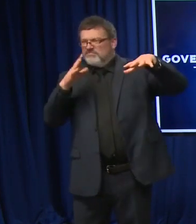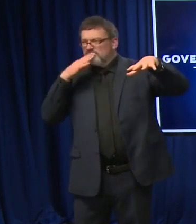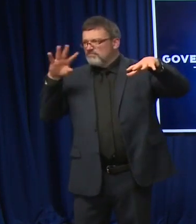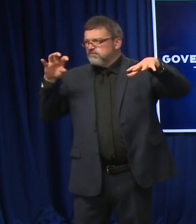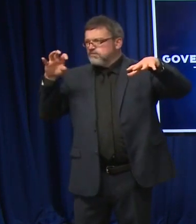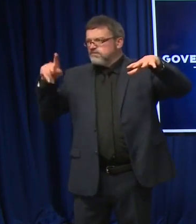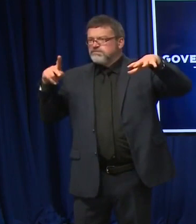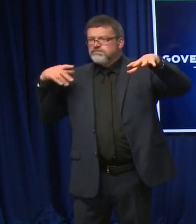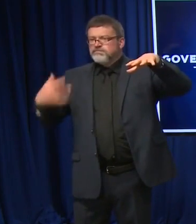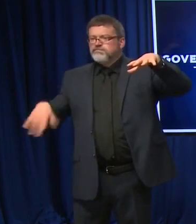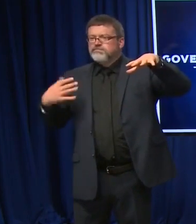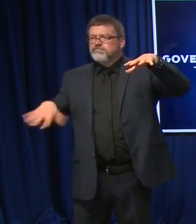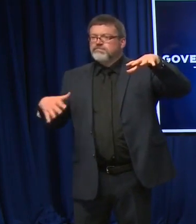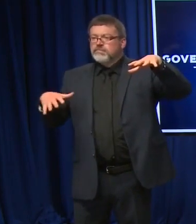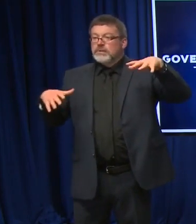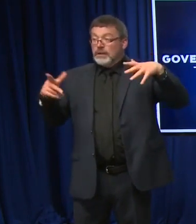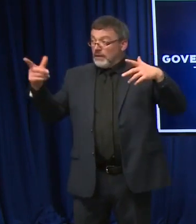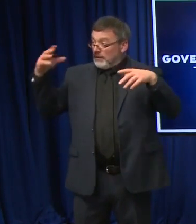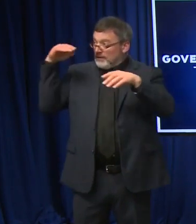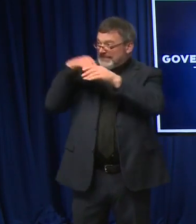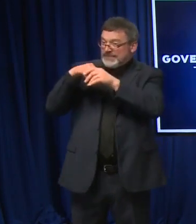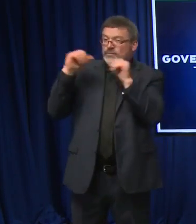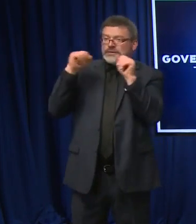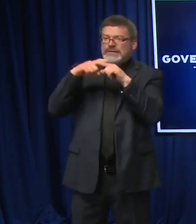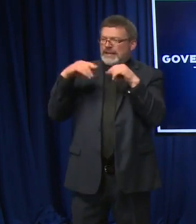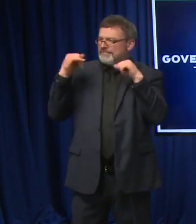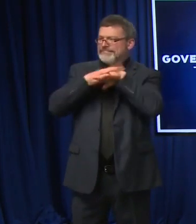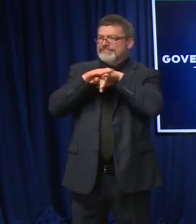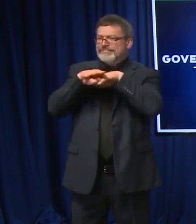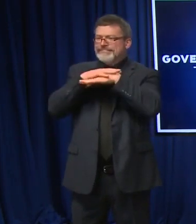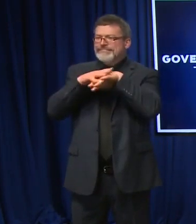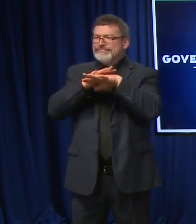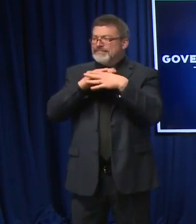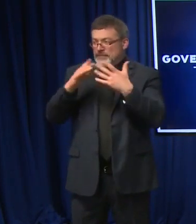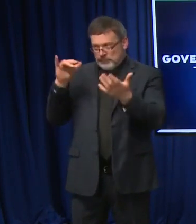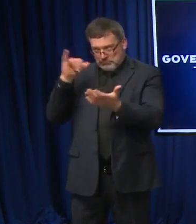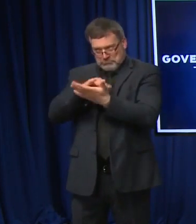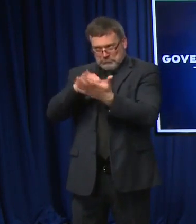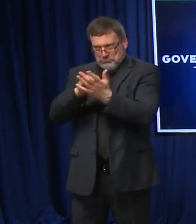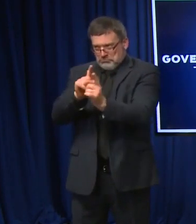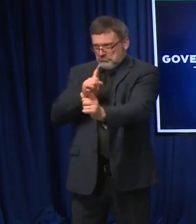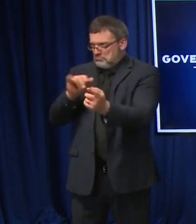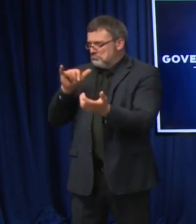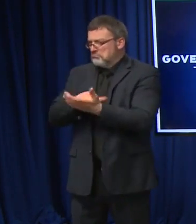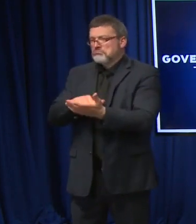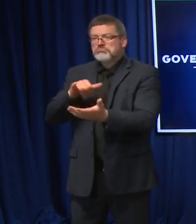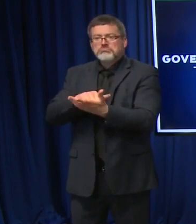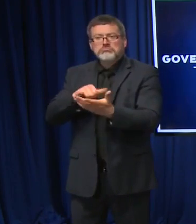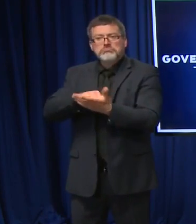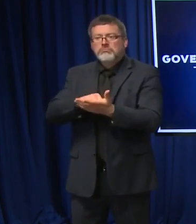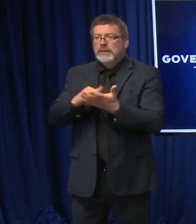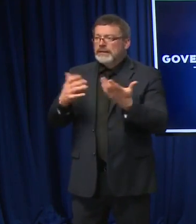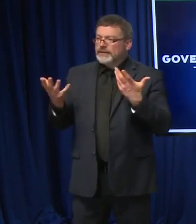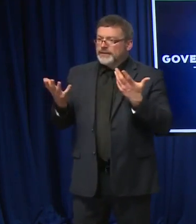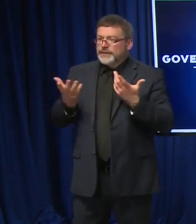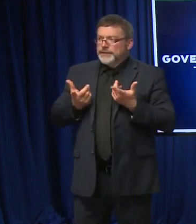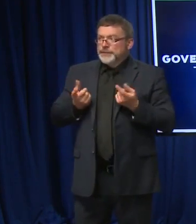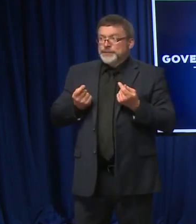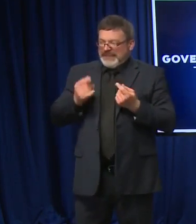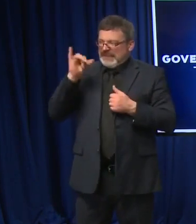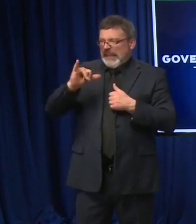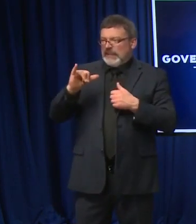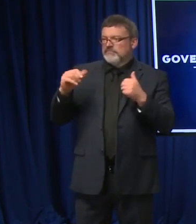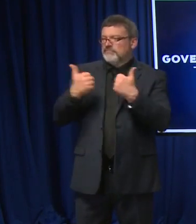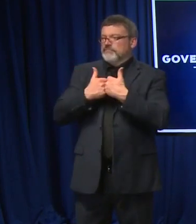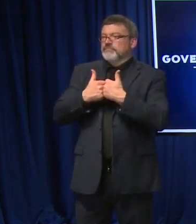indoors in the winter, 400 individuals that can be safely accommodated with the different services that are required, whether it's